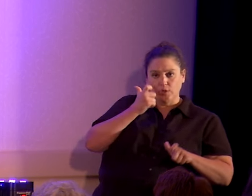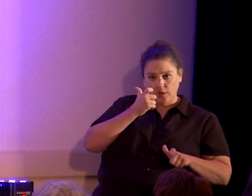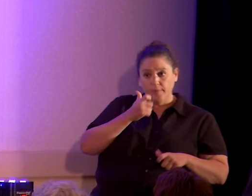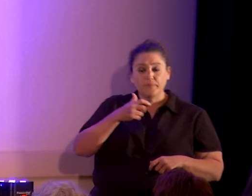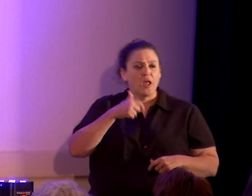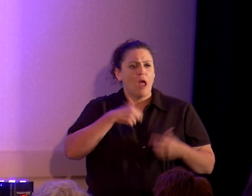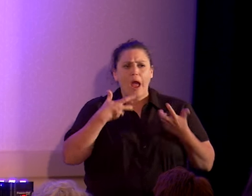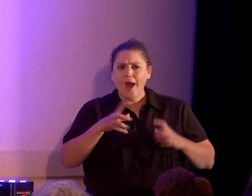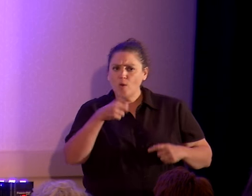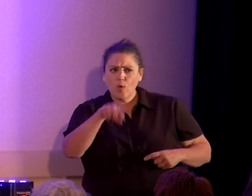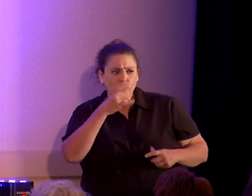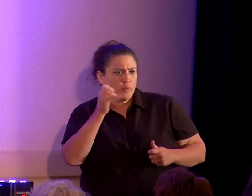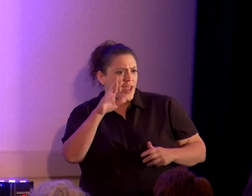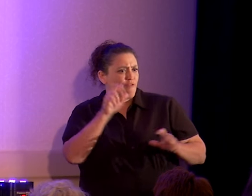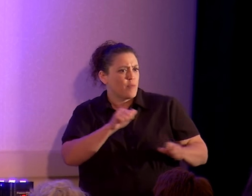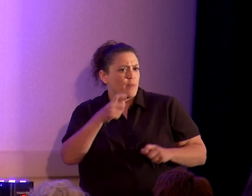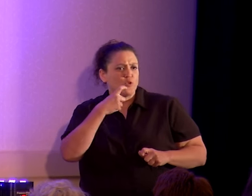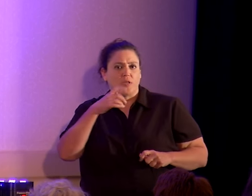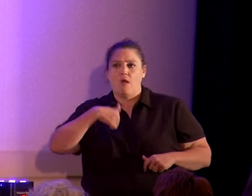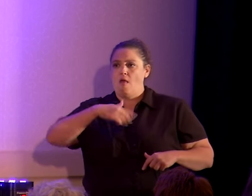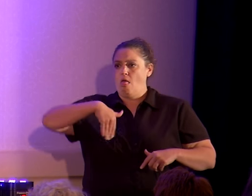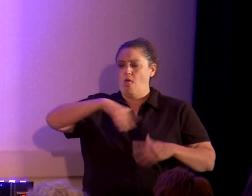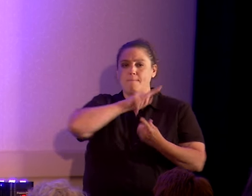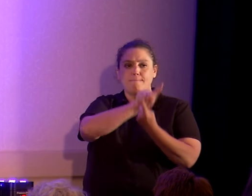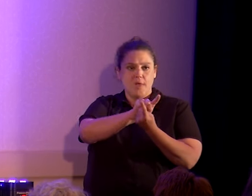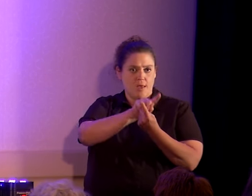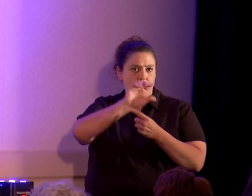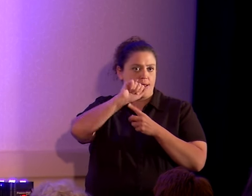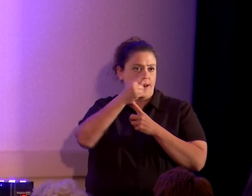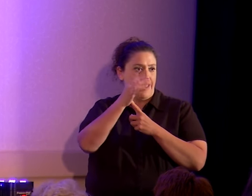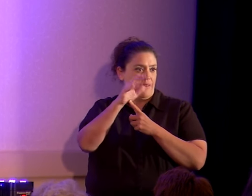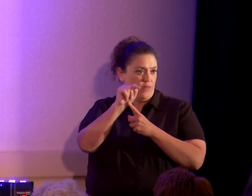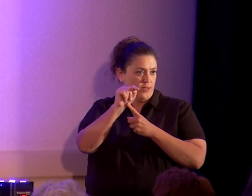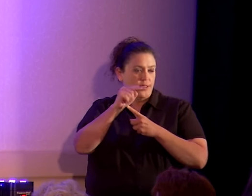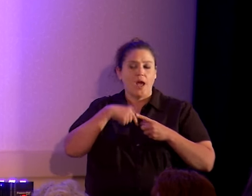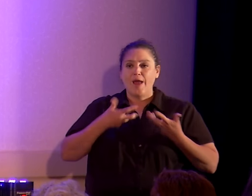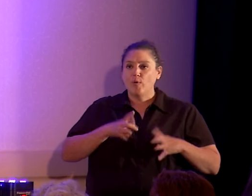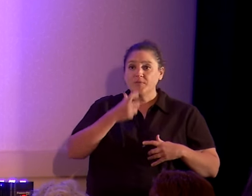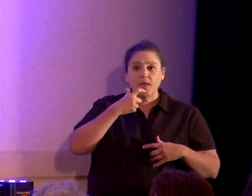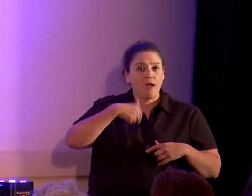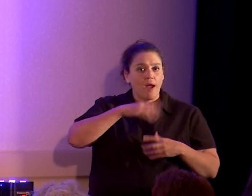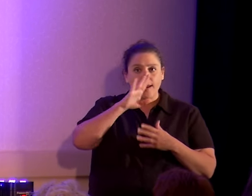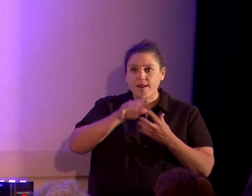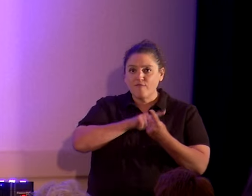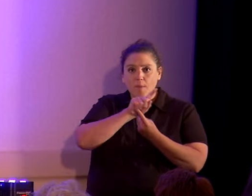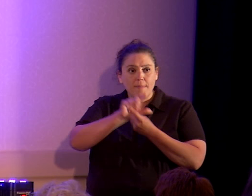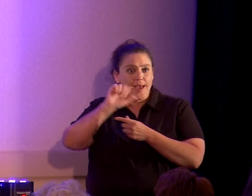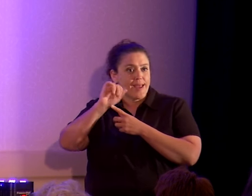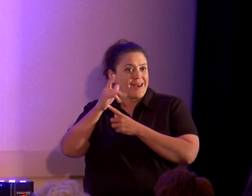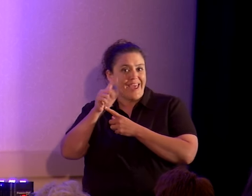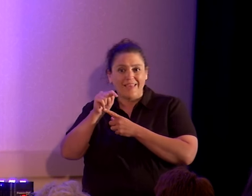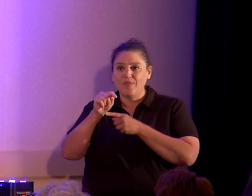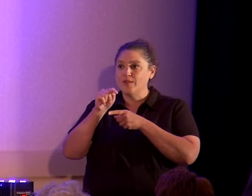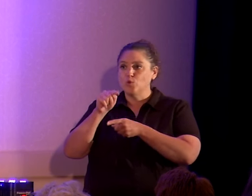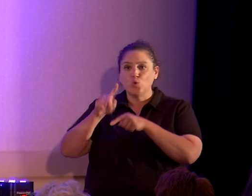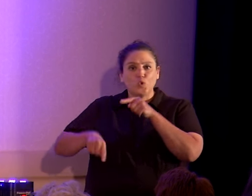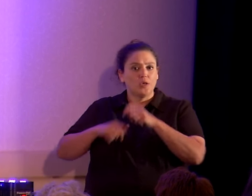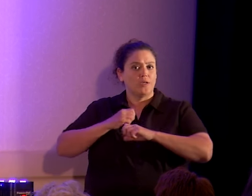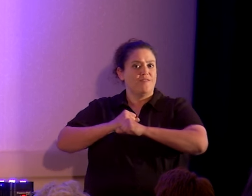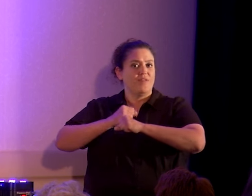I don't want them to ever be able to say they've never met an atheist. I don't want them to ever be able to say they've never met an atheist who couldn't defend their position.